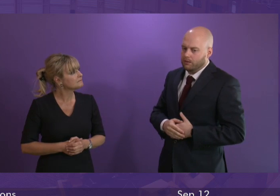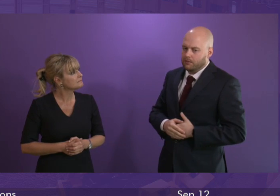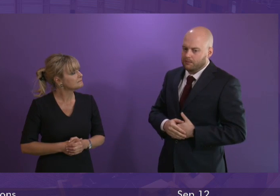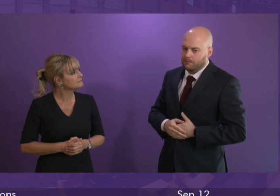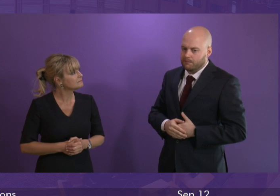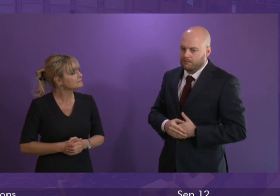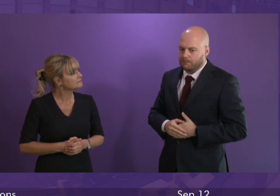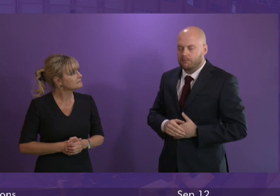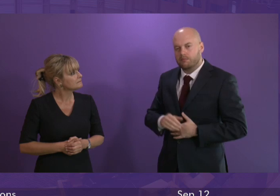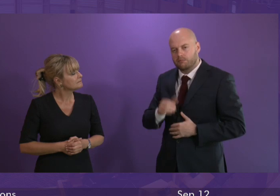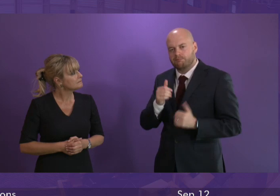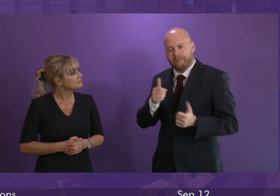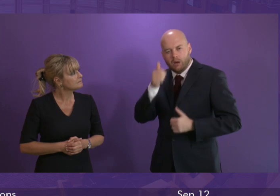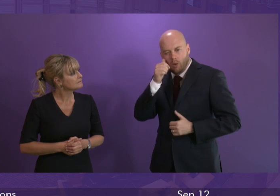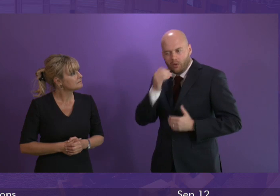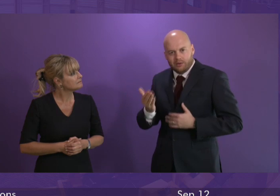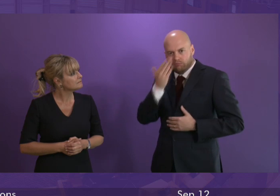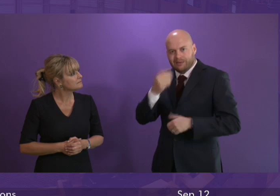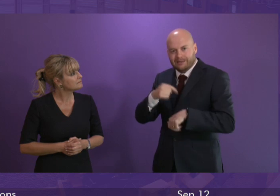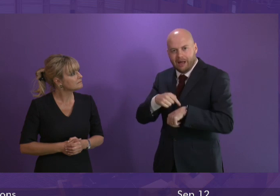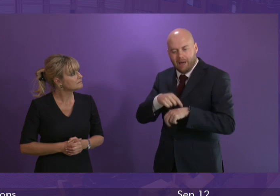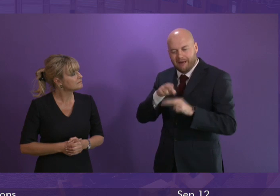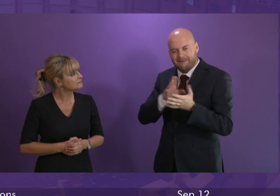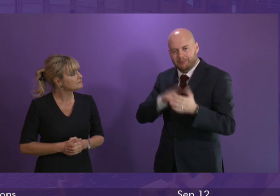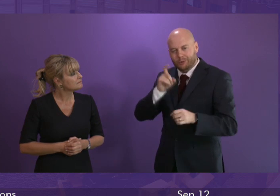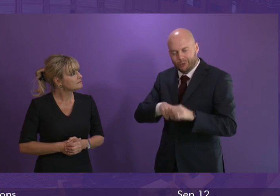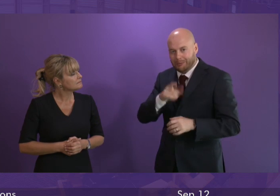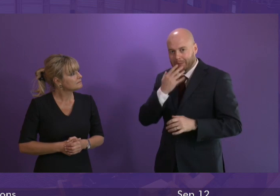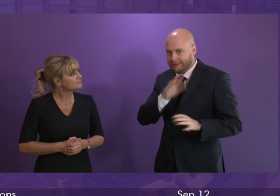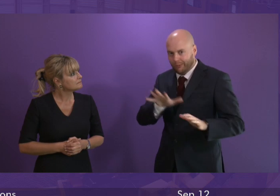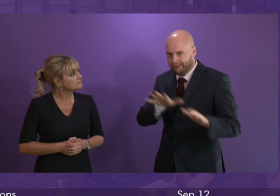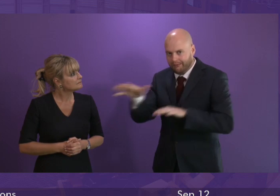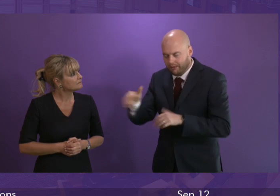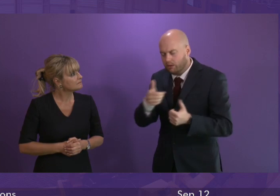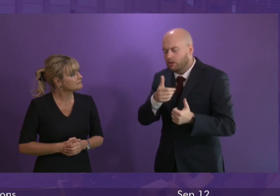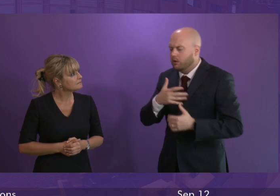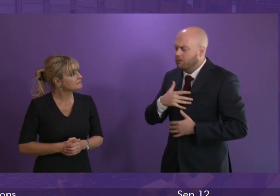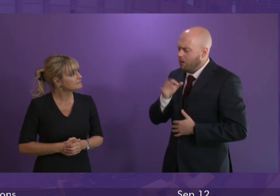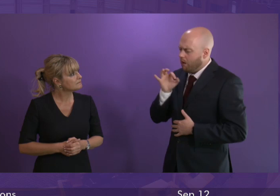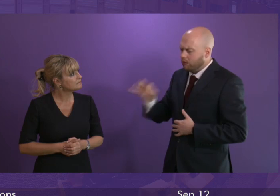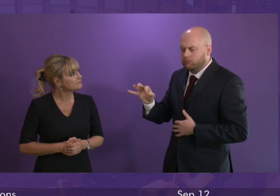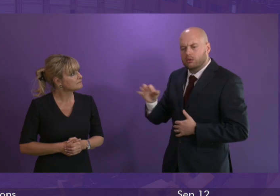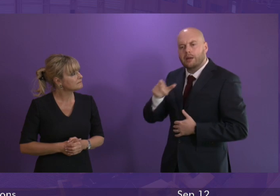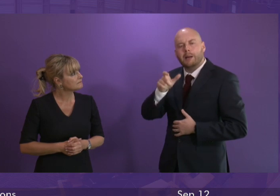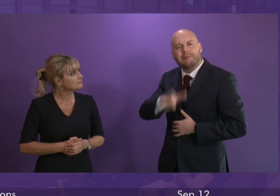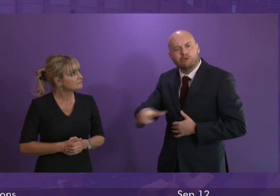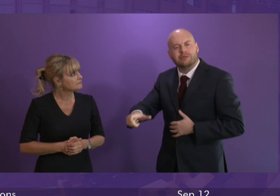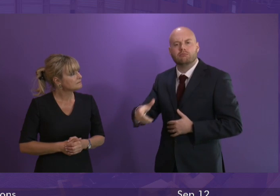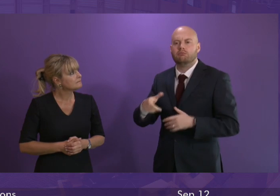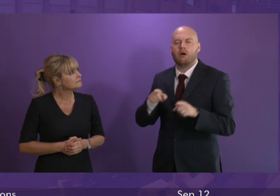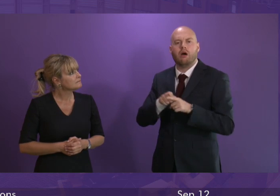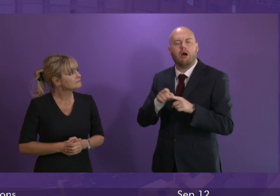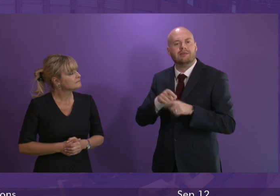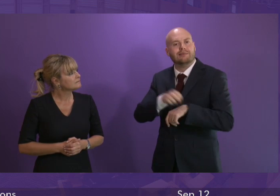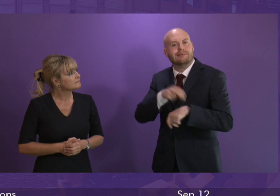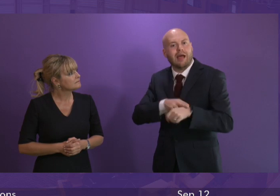don't rush away but to ask the first minister what the Scottish government's response is to reported concerns for patient and staff safety at the